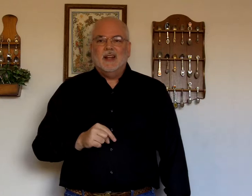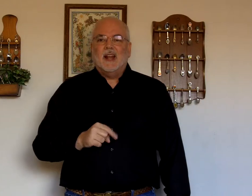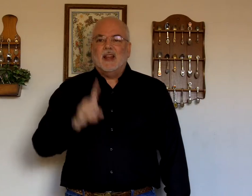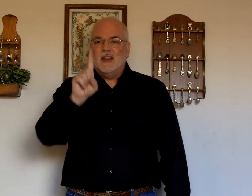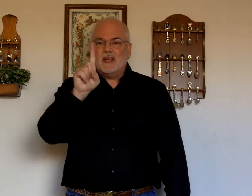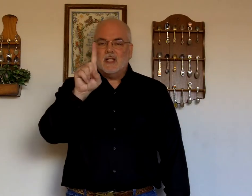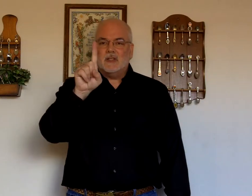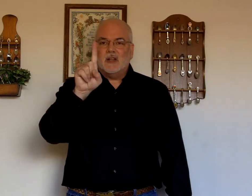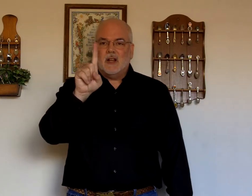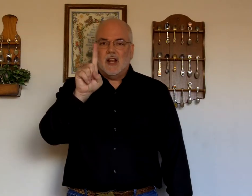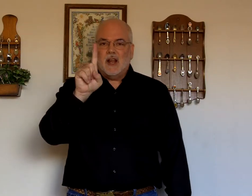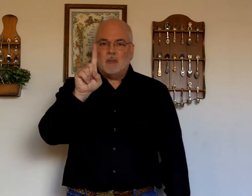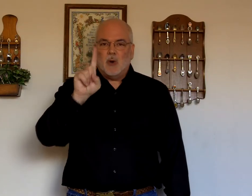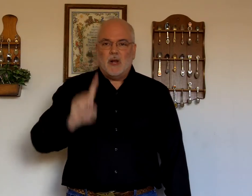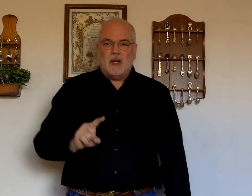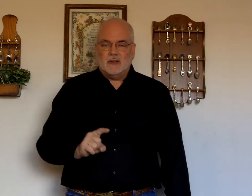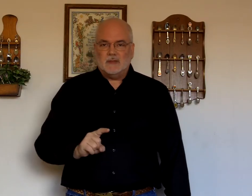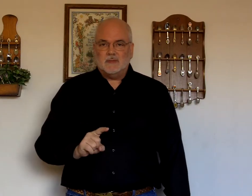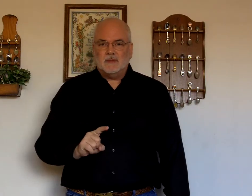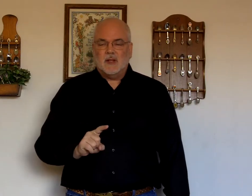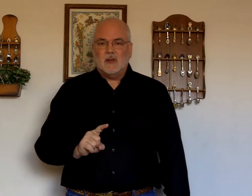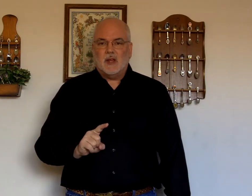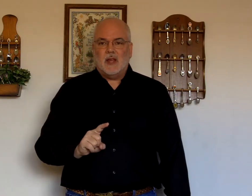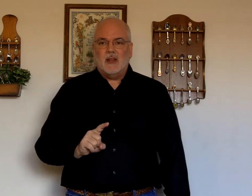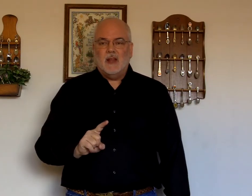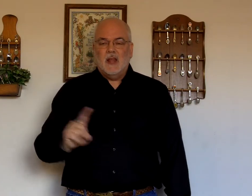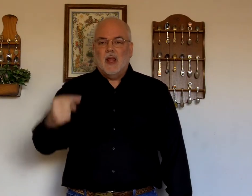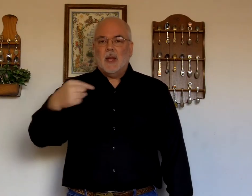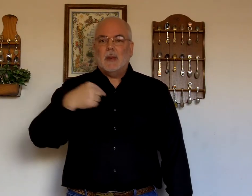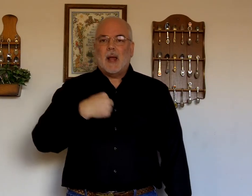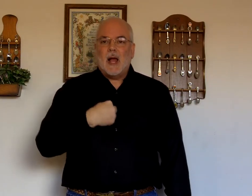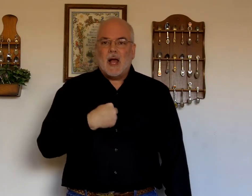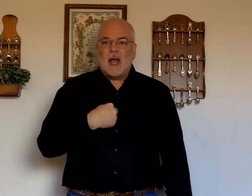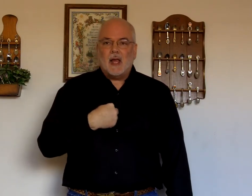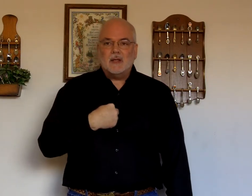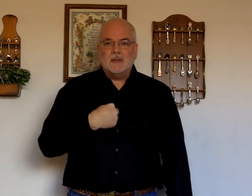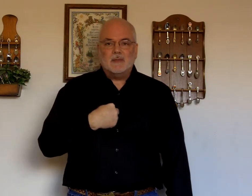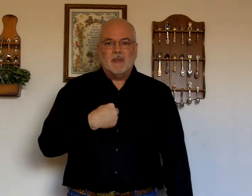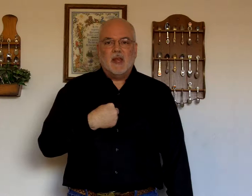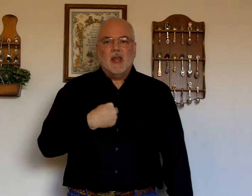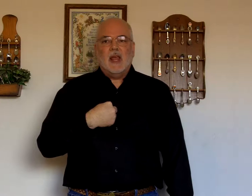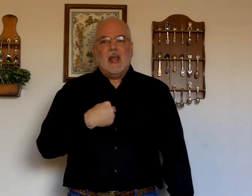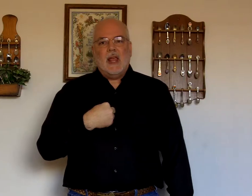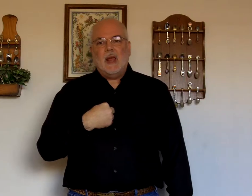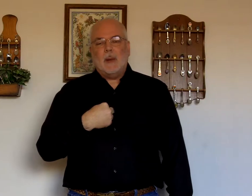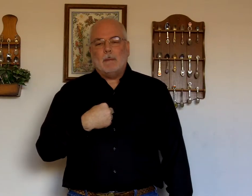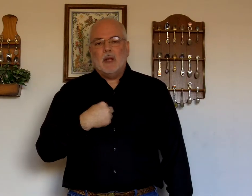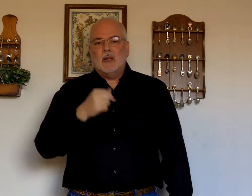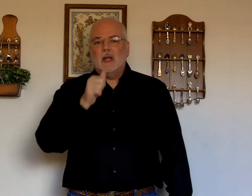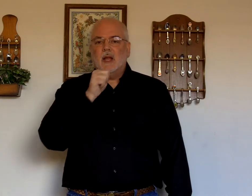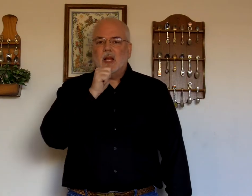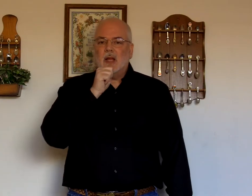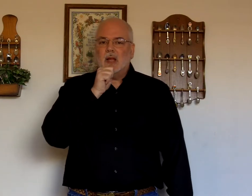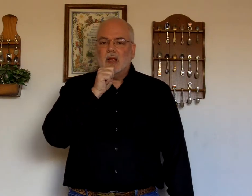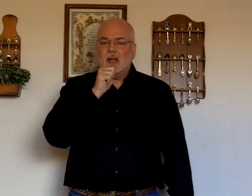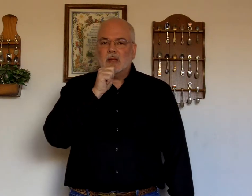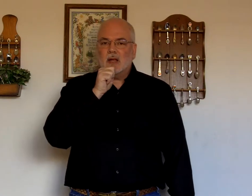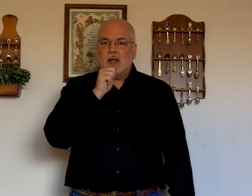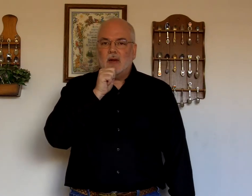This is a pronoun. Okay? I. Am. It's the letter